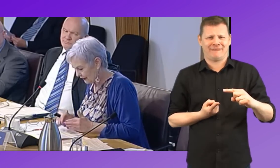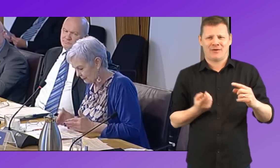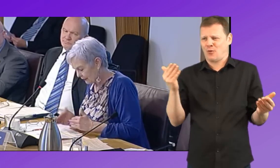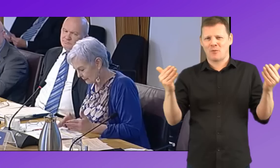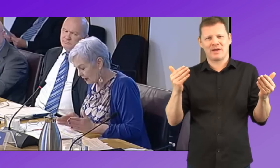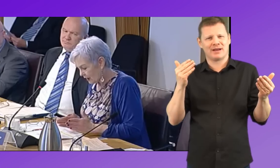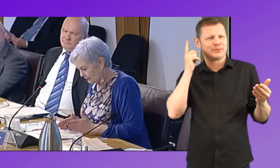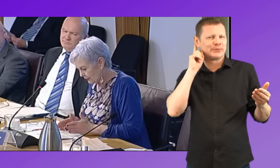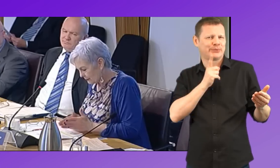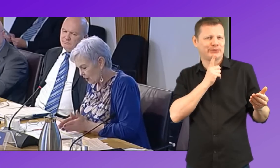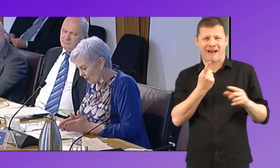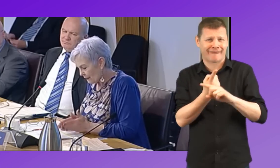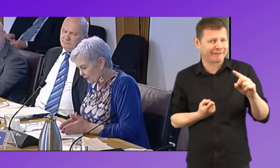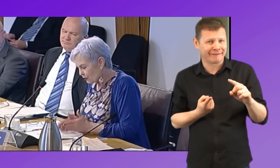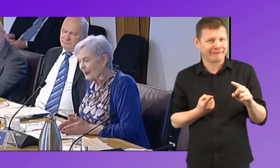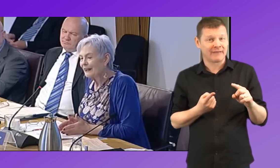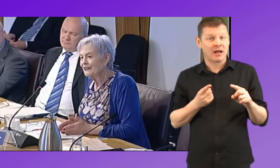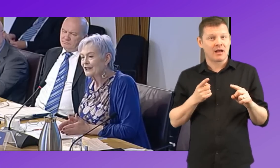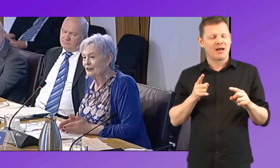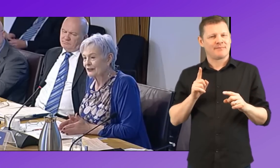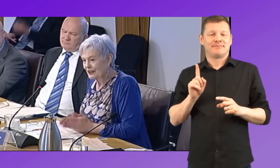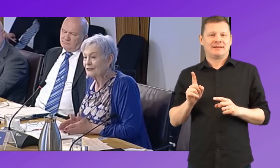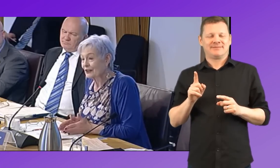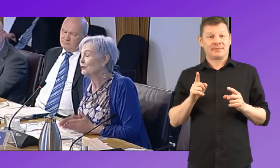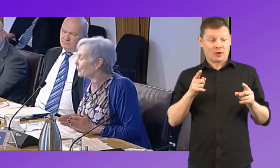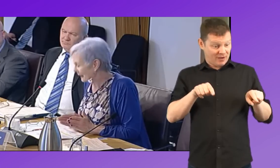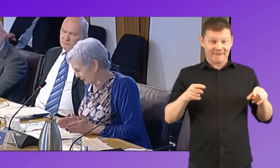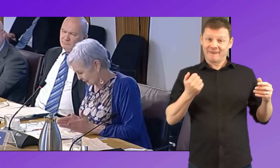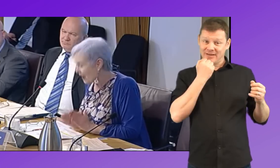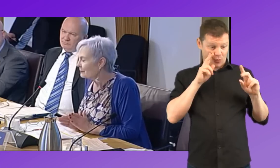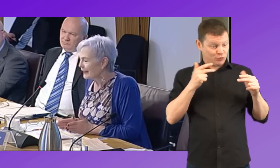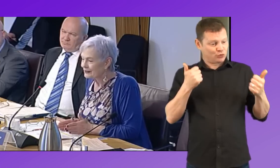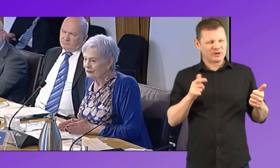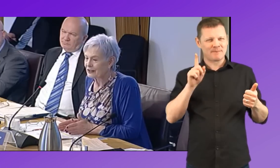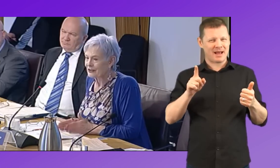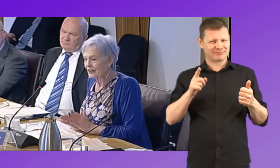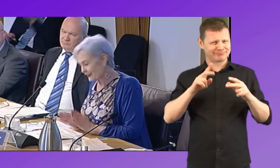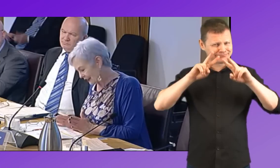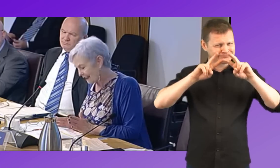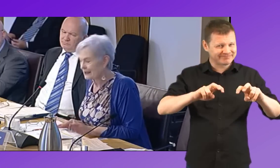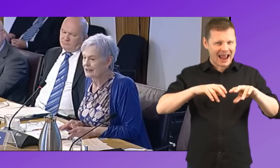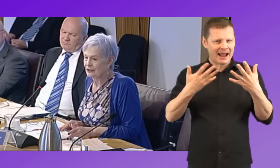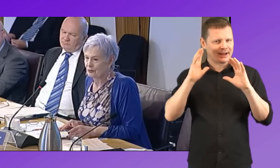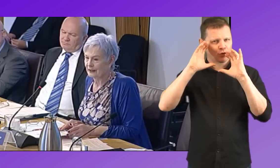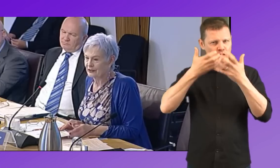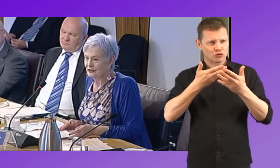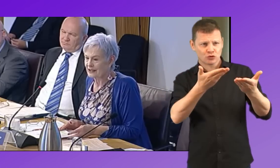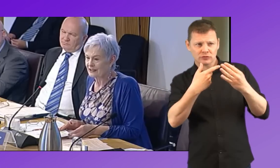hearing impairment. But, you know, behind these figures, these figures look quite good. Behind the figures, are there any concerns you would like to raise